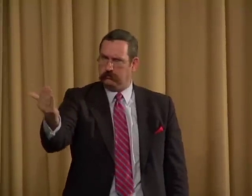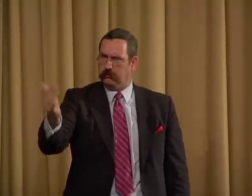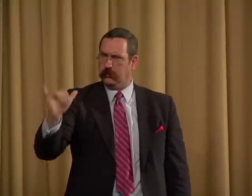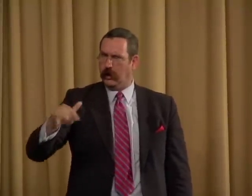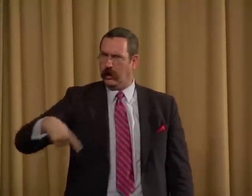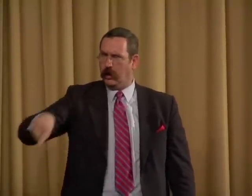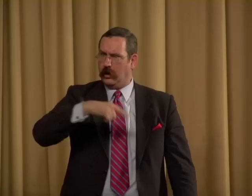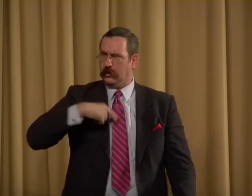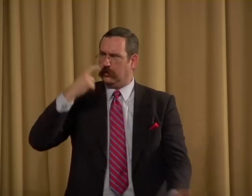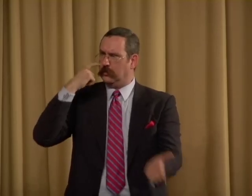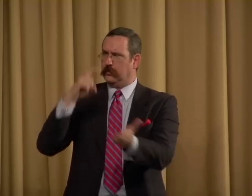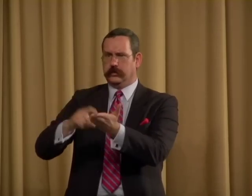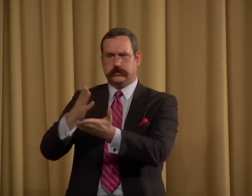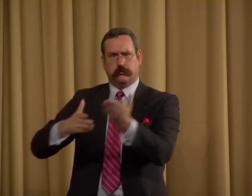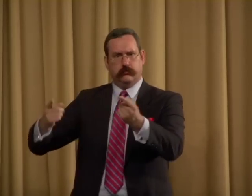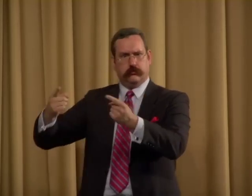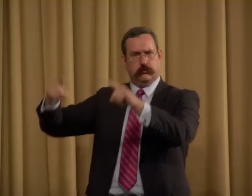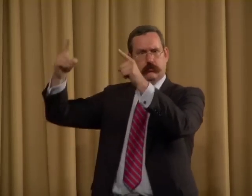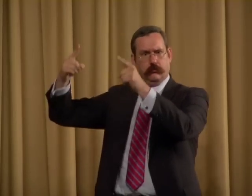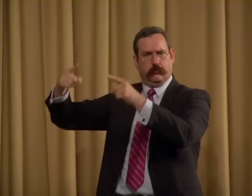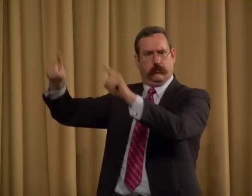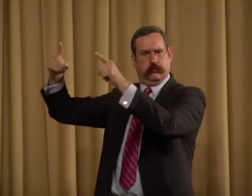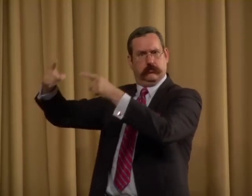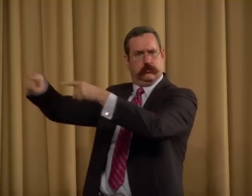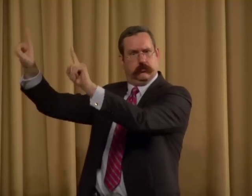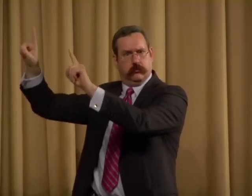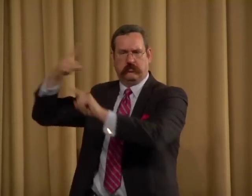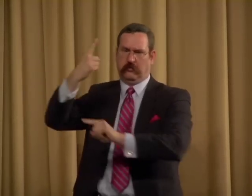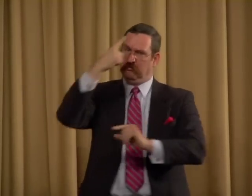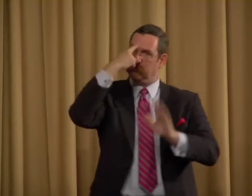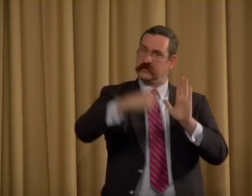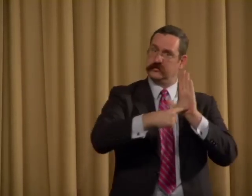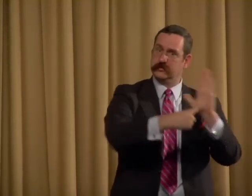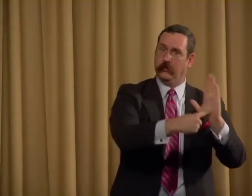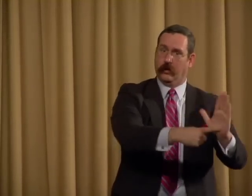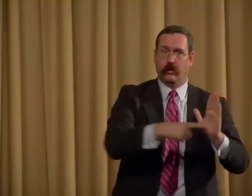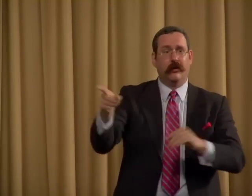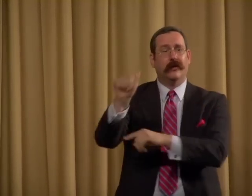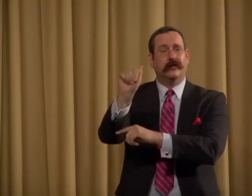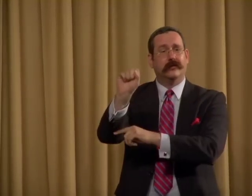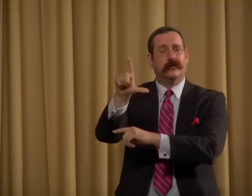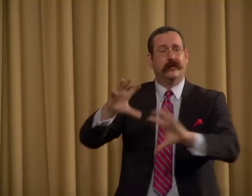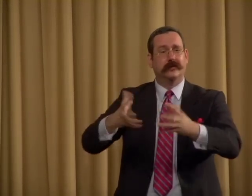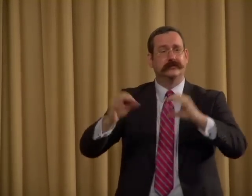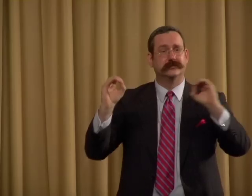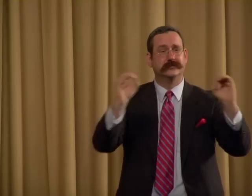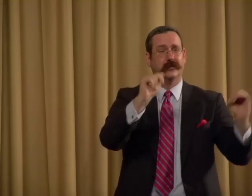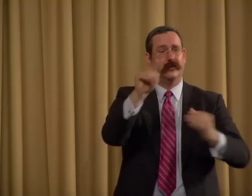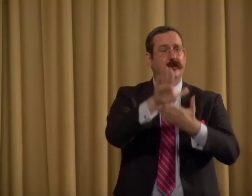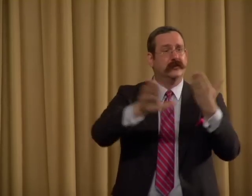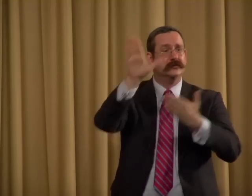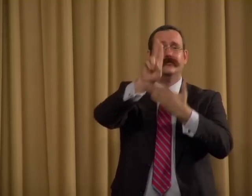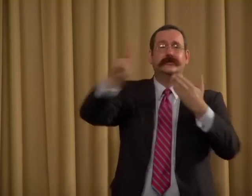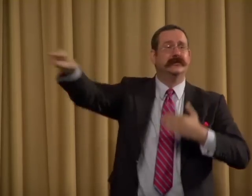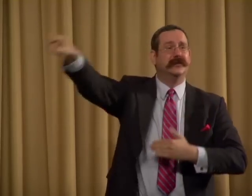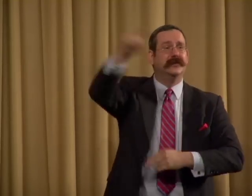Recently, it seems that we have noticed several successes. ASL